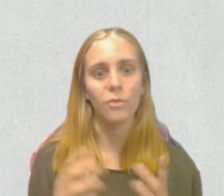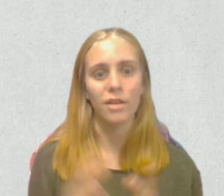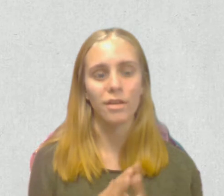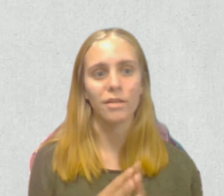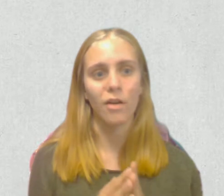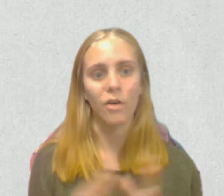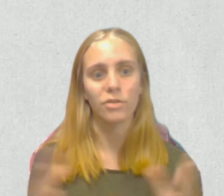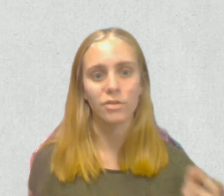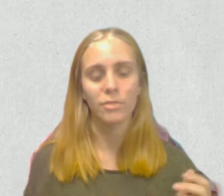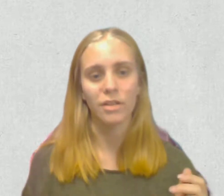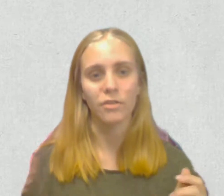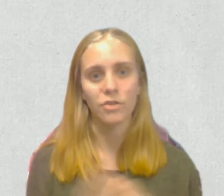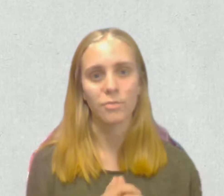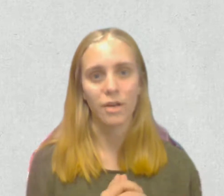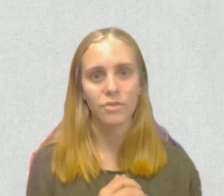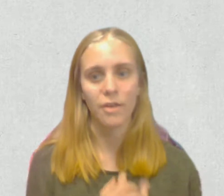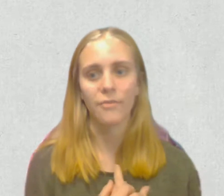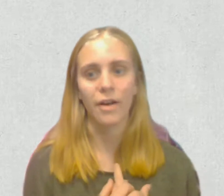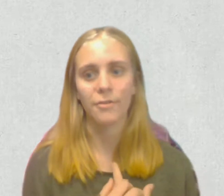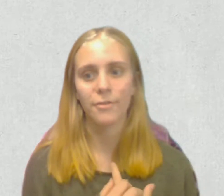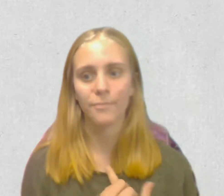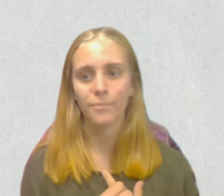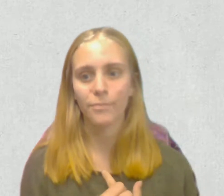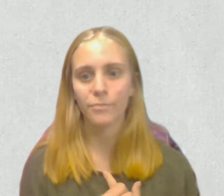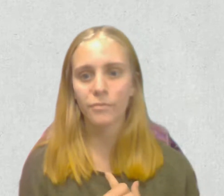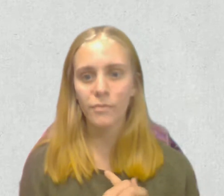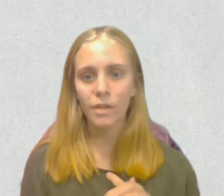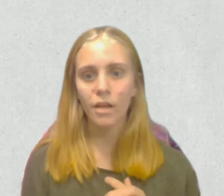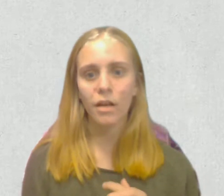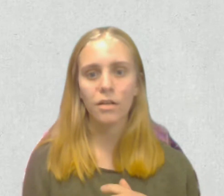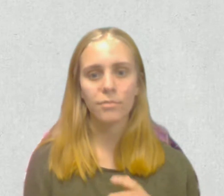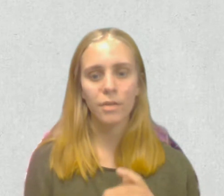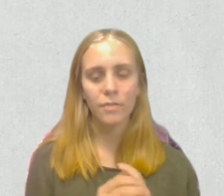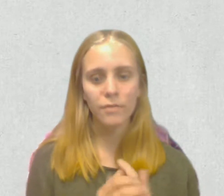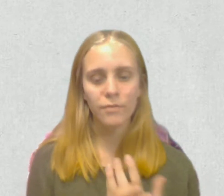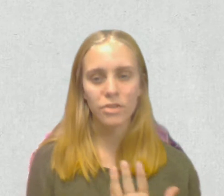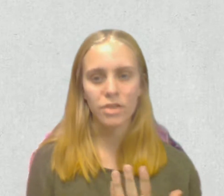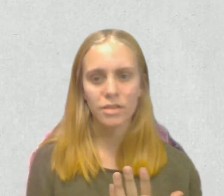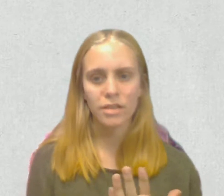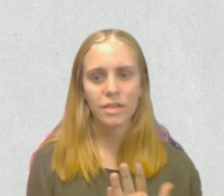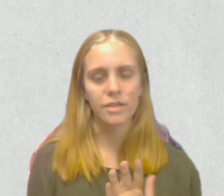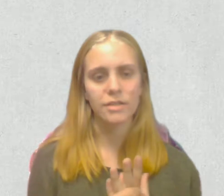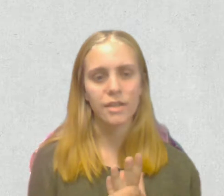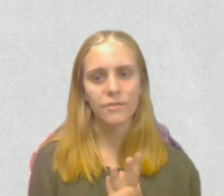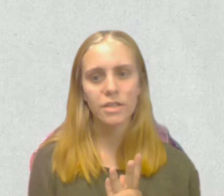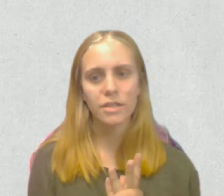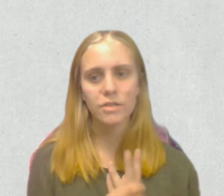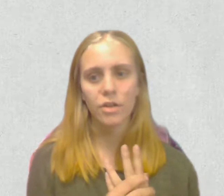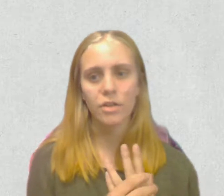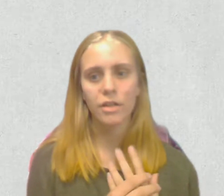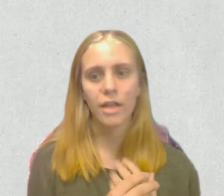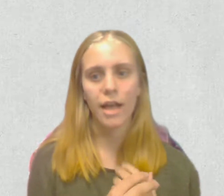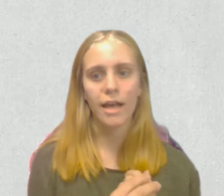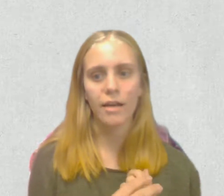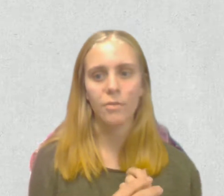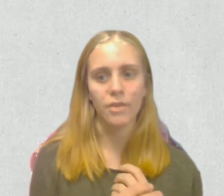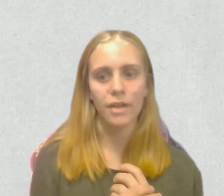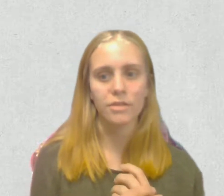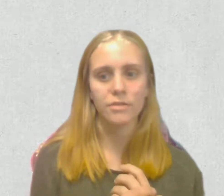with it also being larger brown trout found. The mean fish density in 2017 started at 1